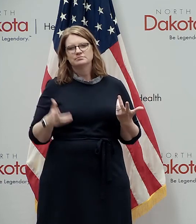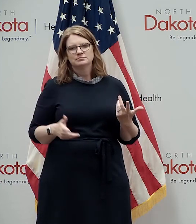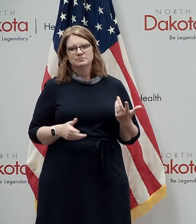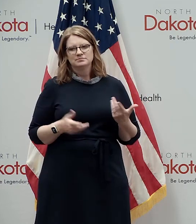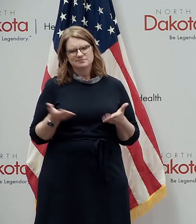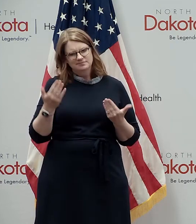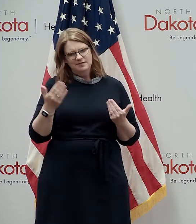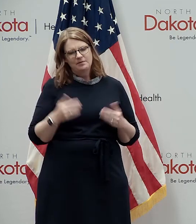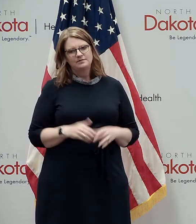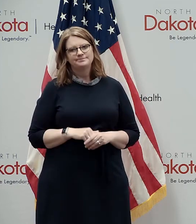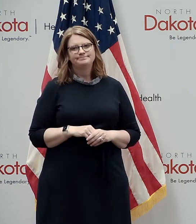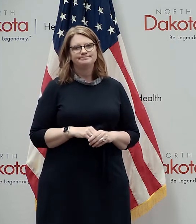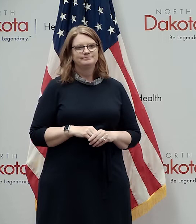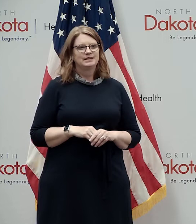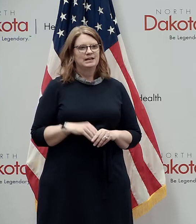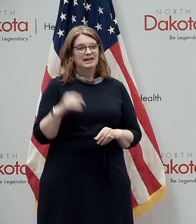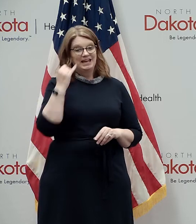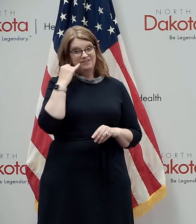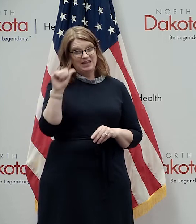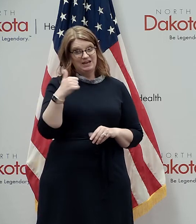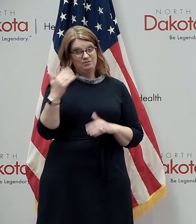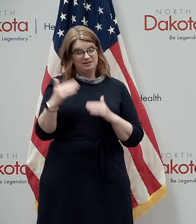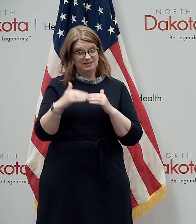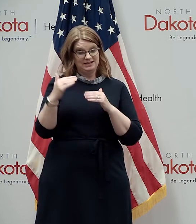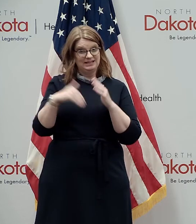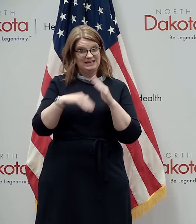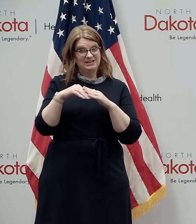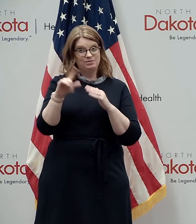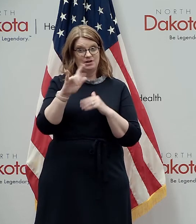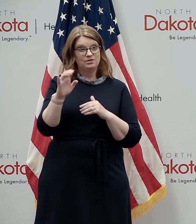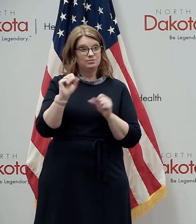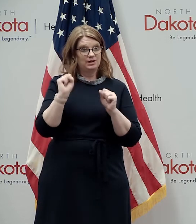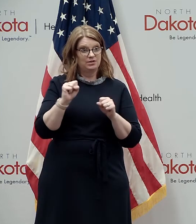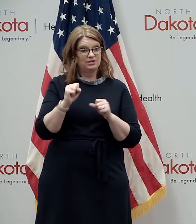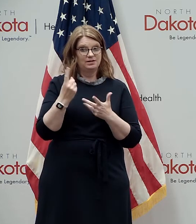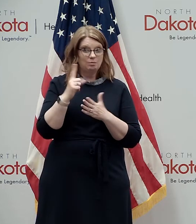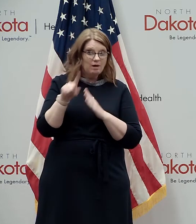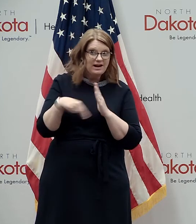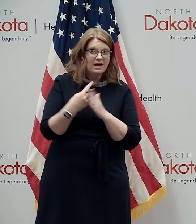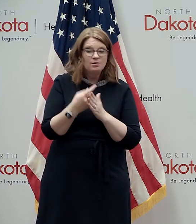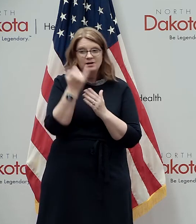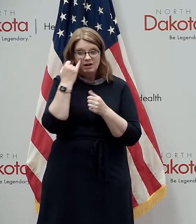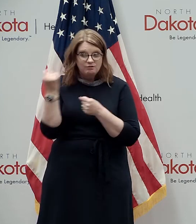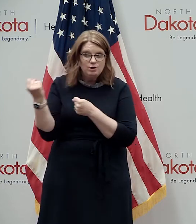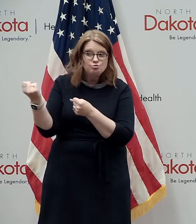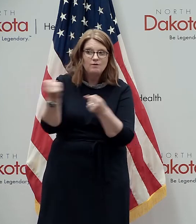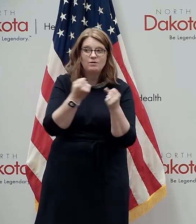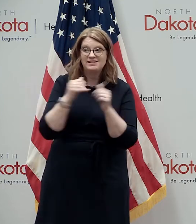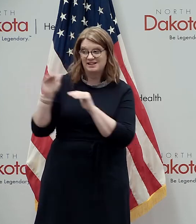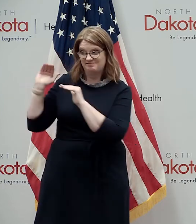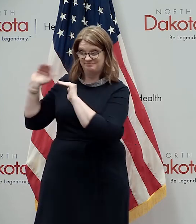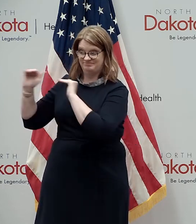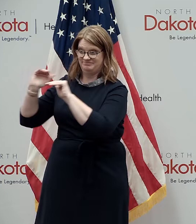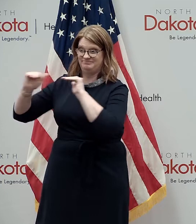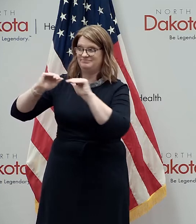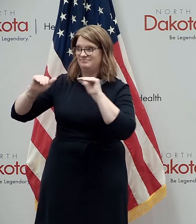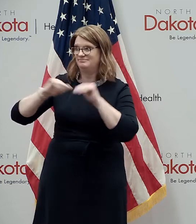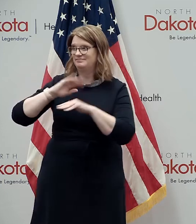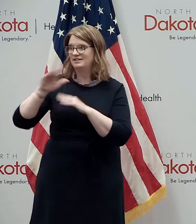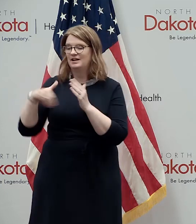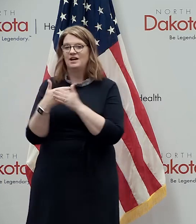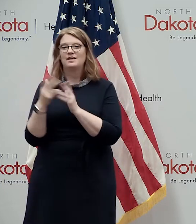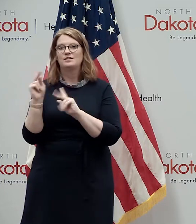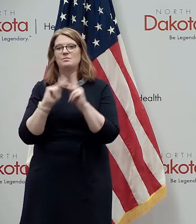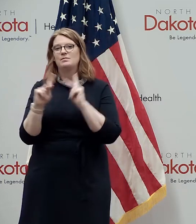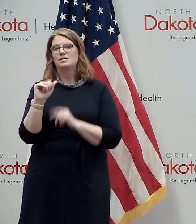but if anybody could get to 100 we could we i think we get that done in an hour if we just drove around town so we should be able to be in the leader let me